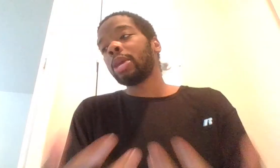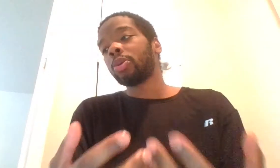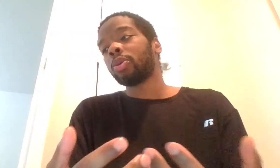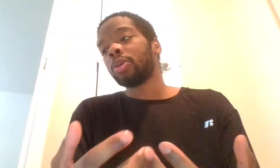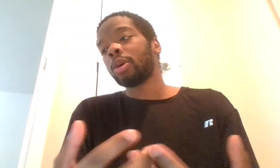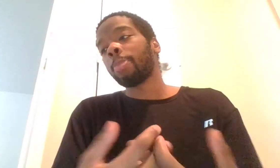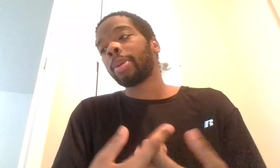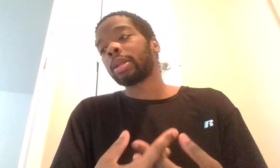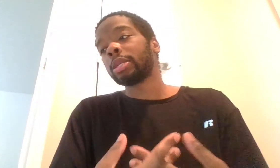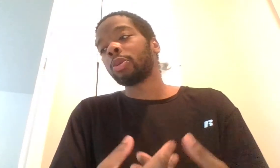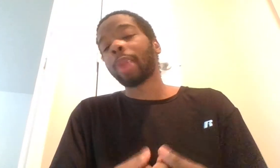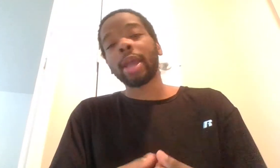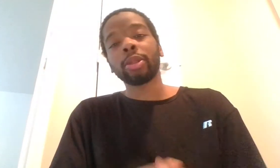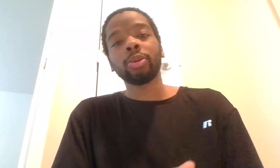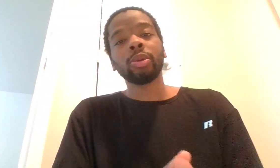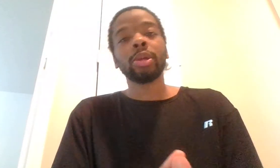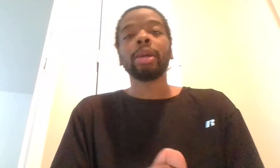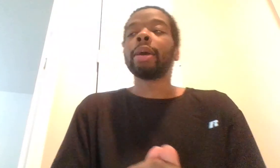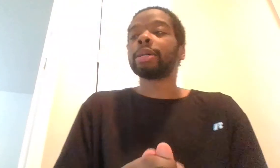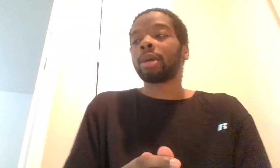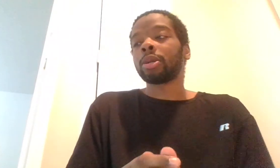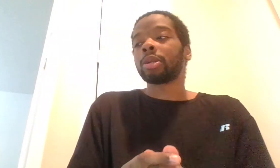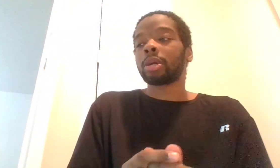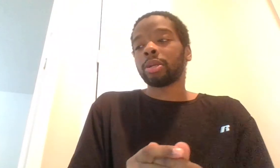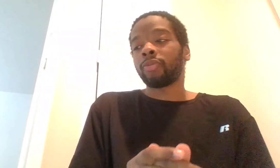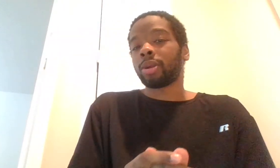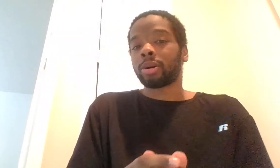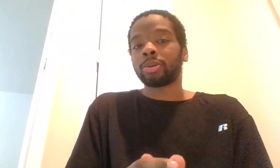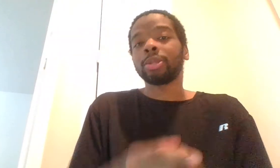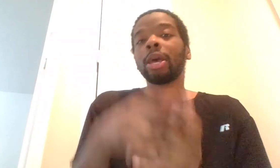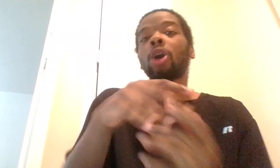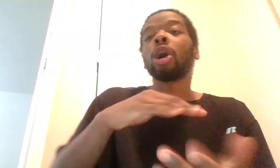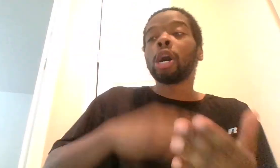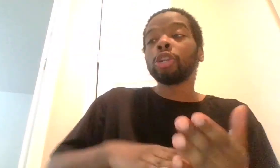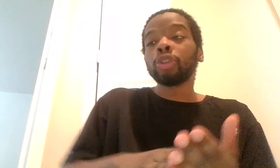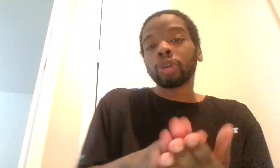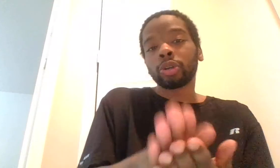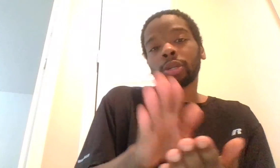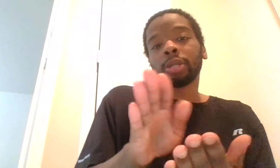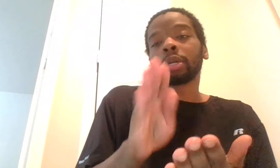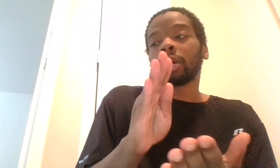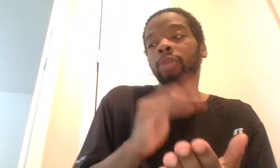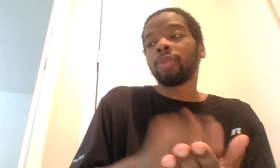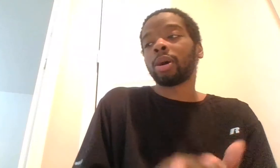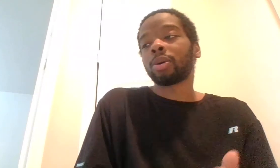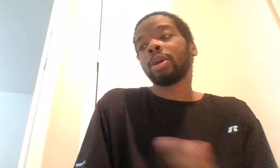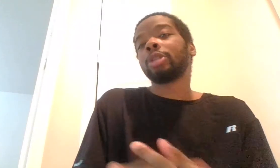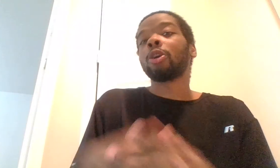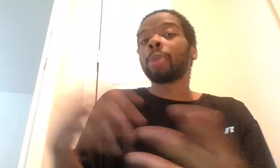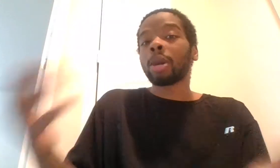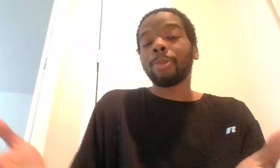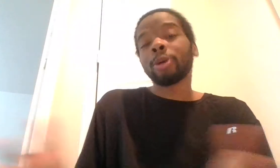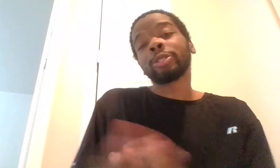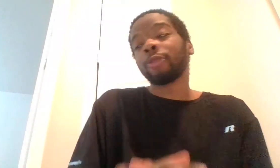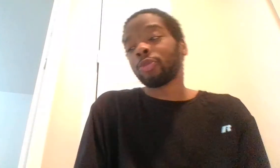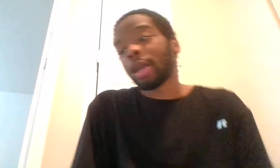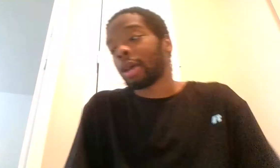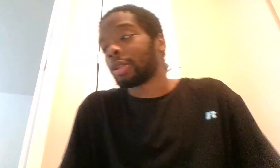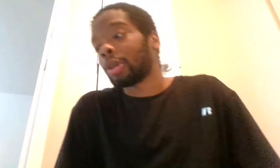legal ability to bind you, is under the color of law. They are under the color of law. Don't become a person if you can't hunt it on